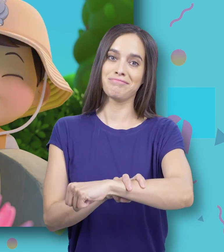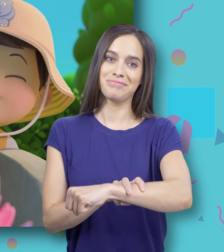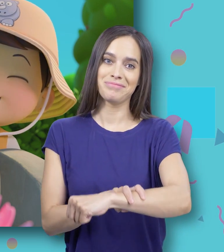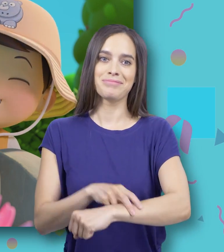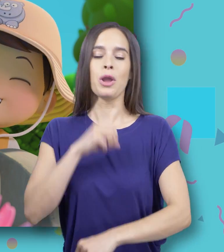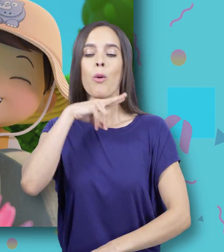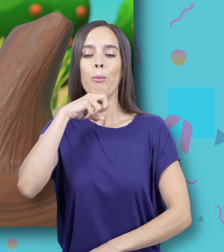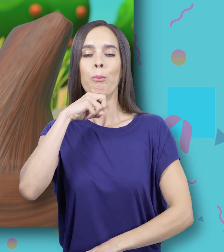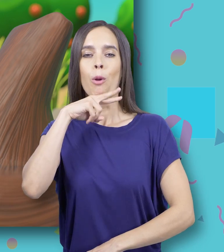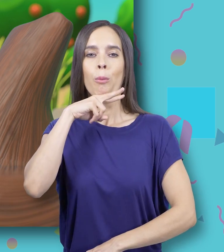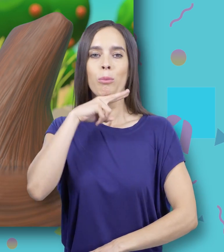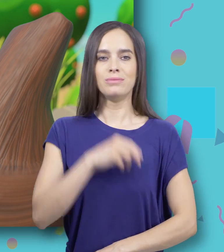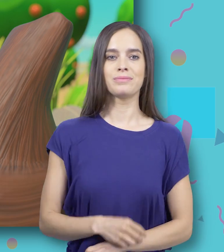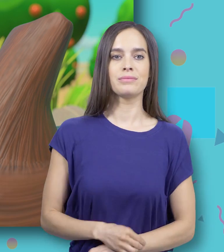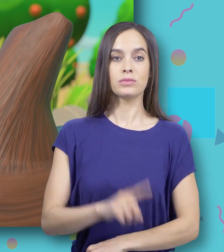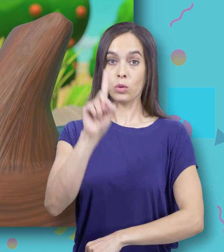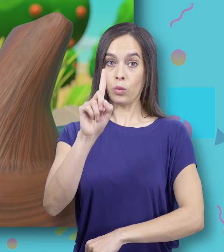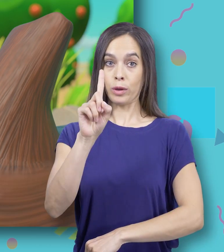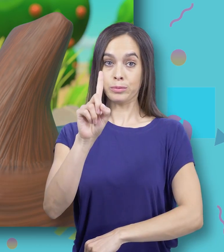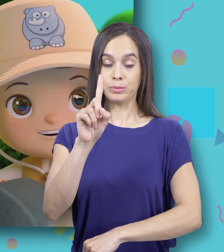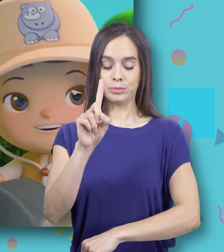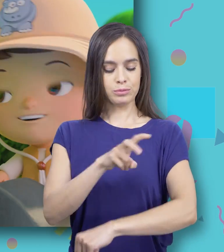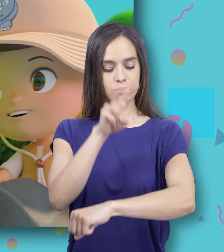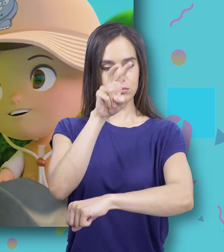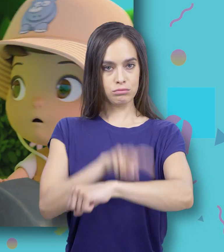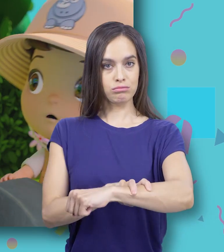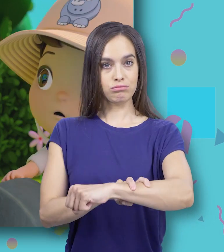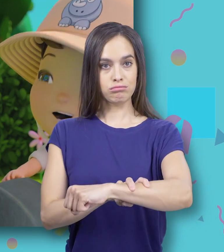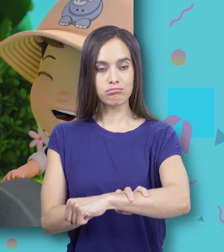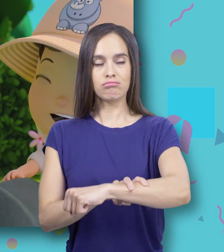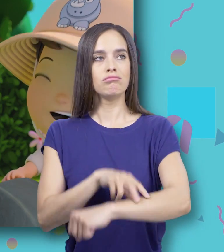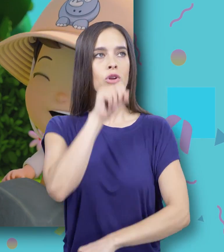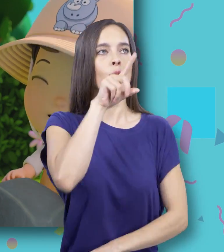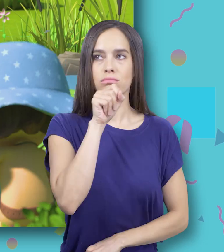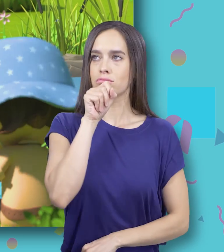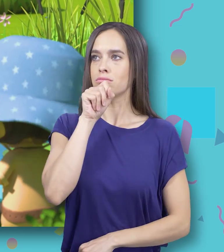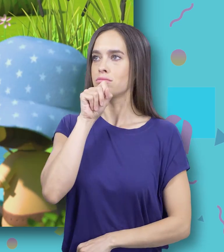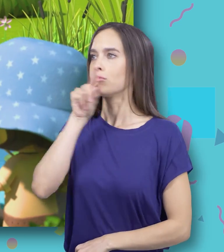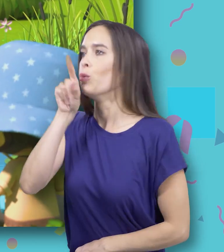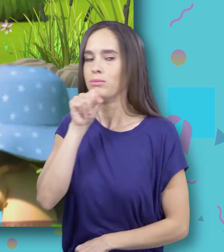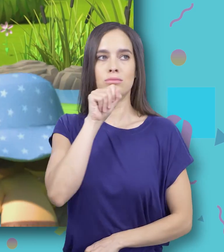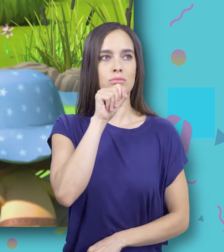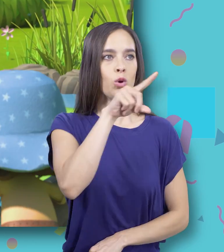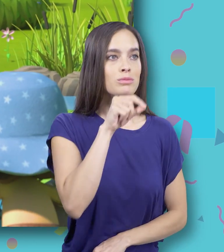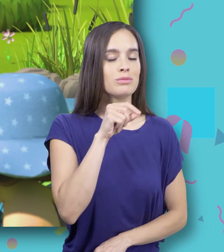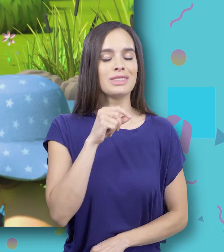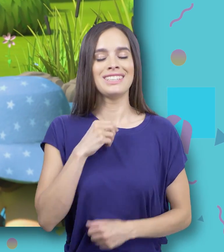One, two, One, two, speckled frogs Sat on a